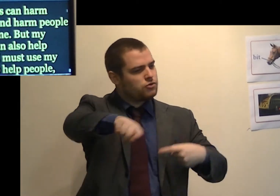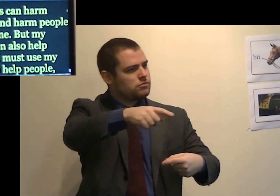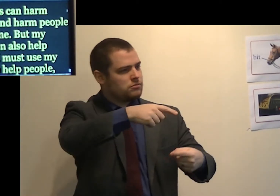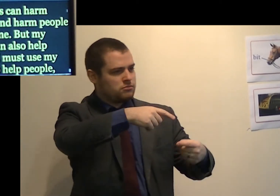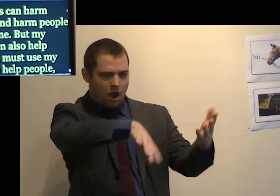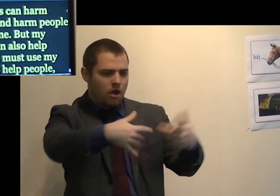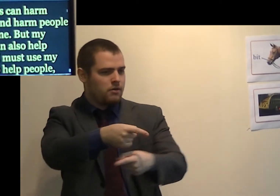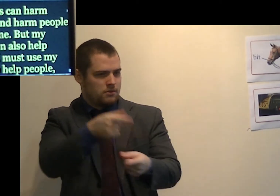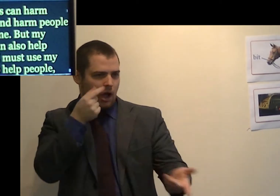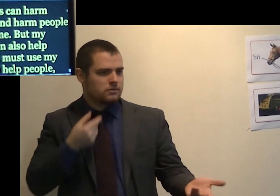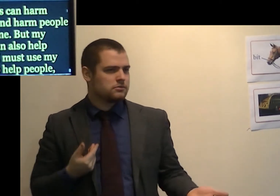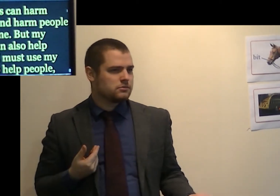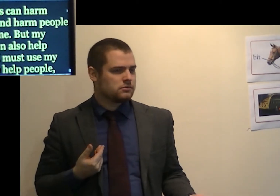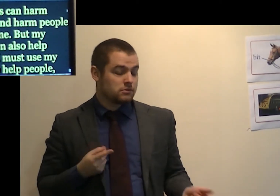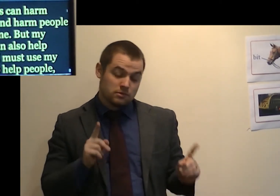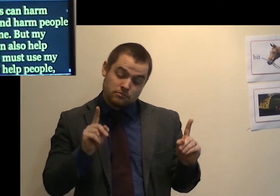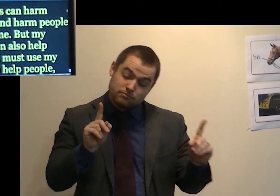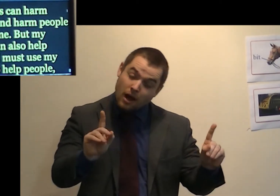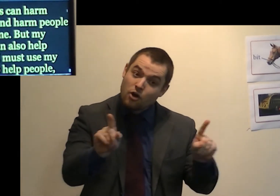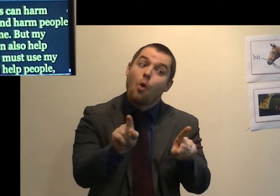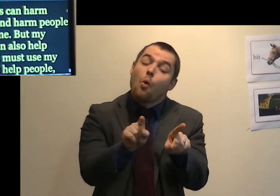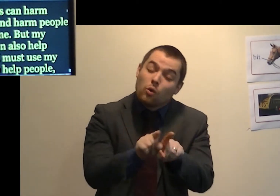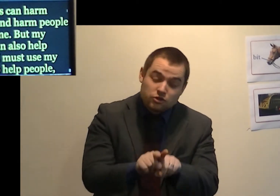But my words can also help people.